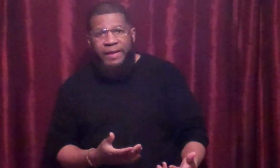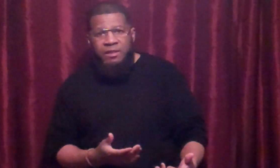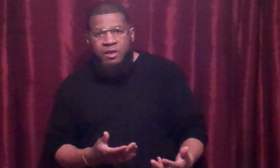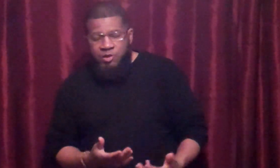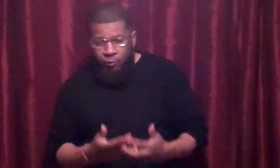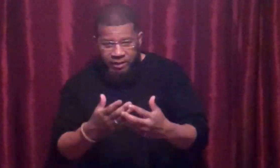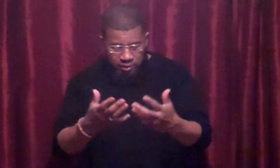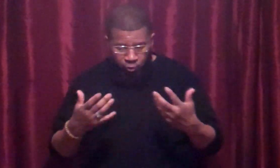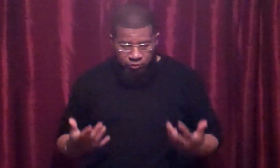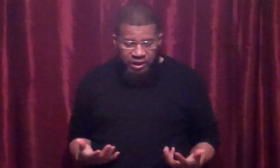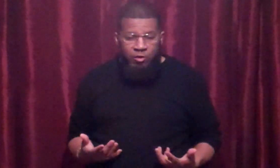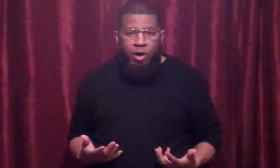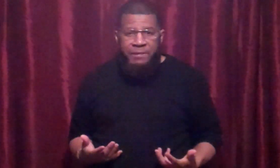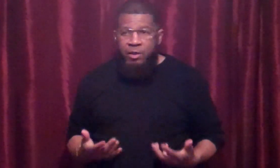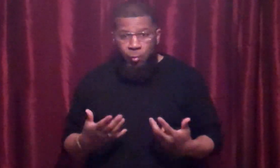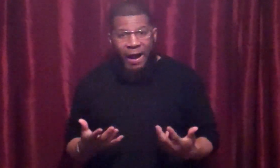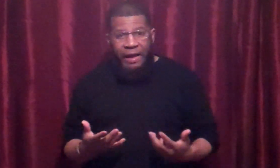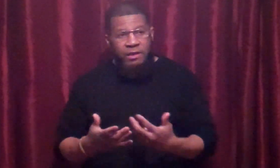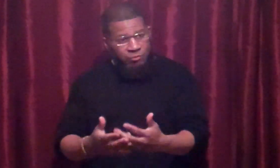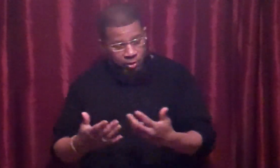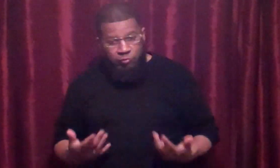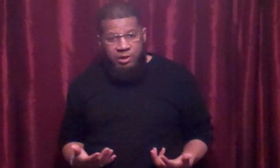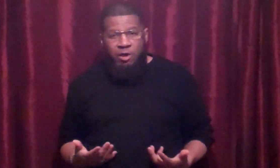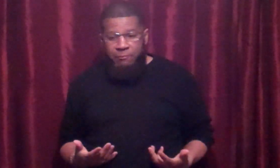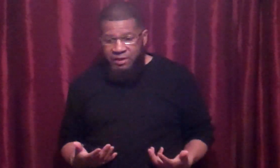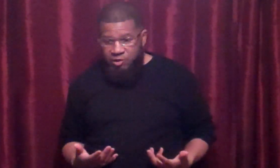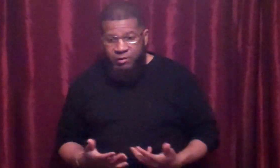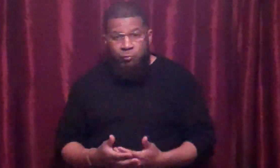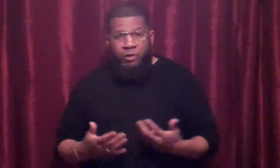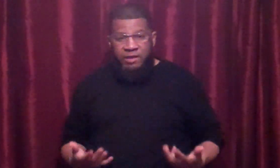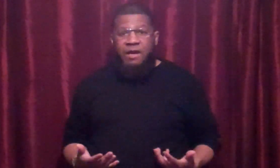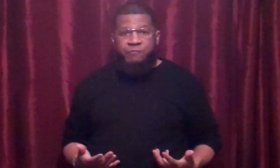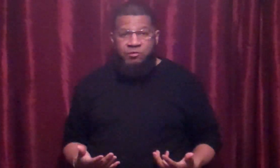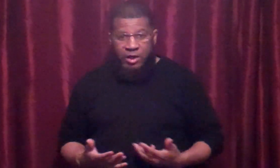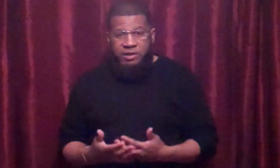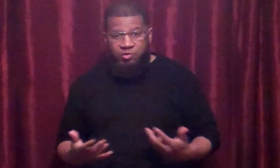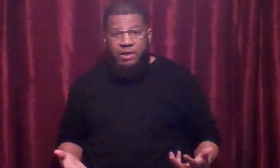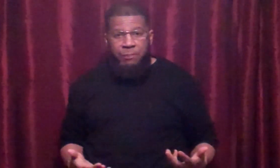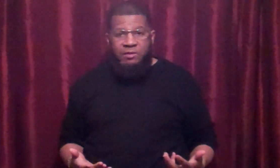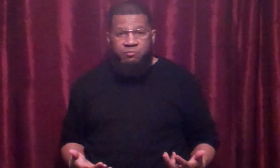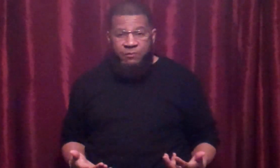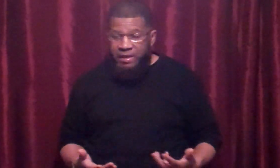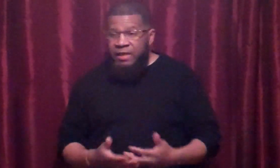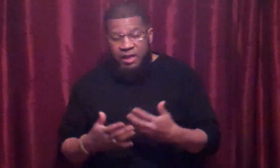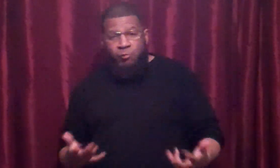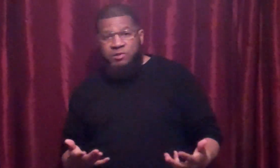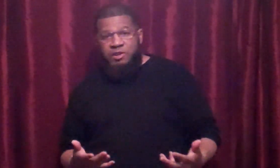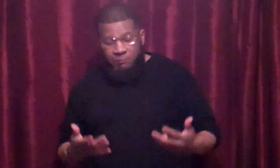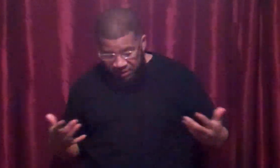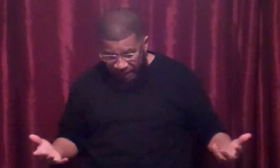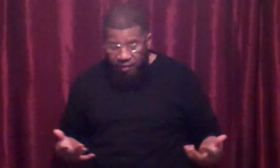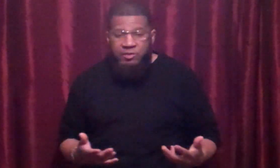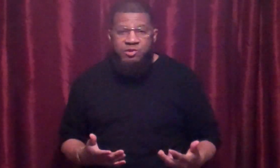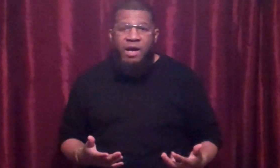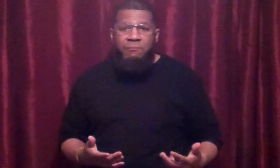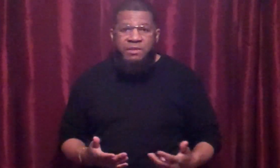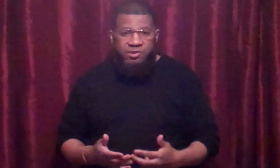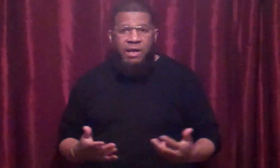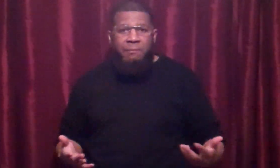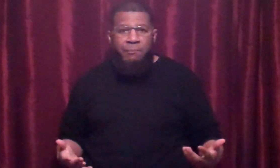right? So he closed in on me. Why? He was closing in on me so he wouldn't have to try to trade pockets with me. He wants to get me down and stomp me, stomp my